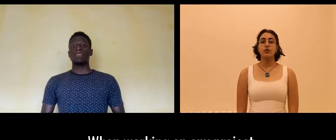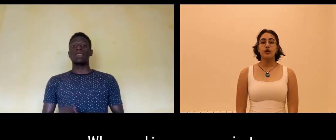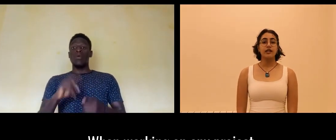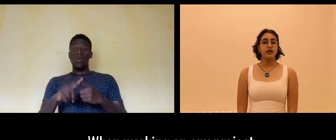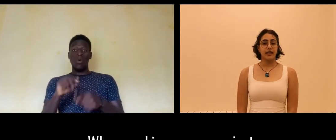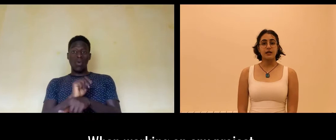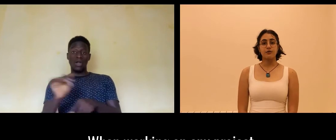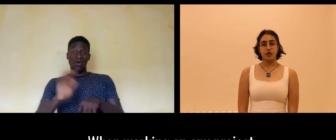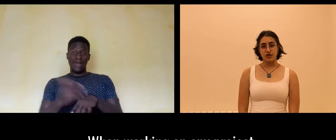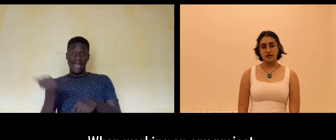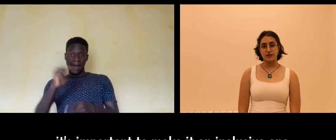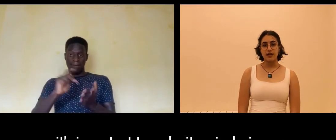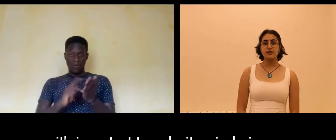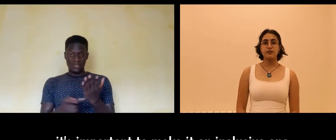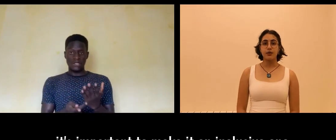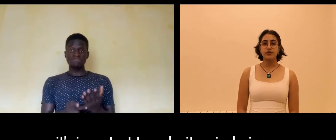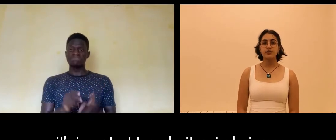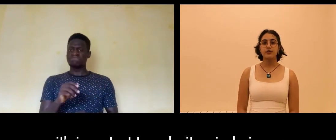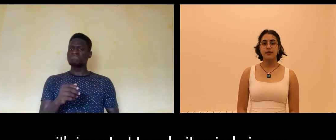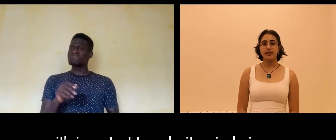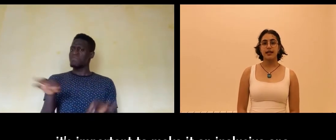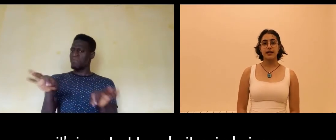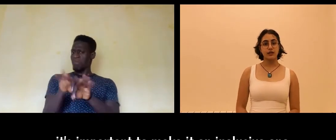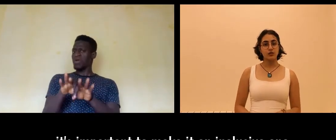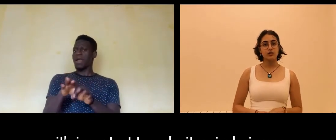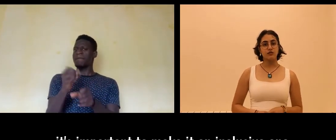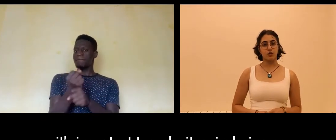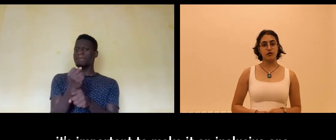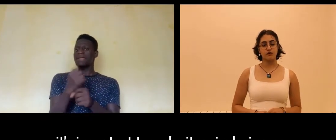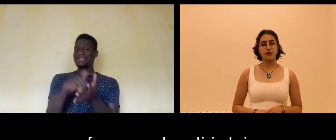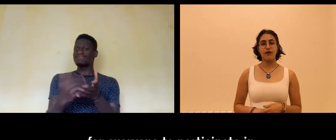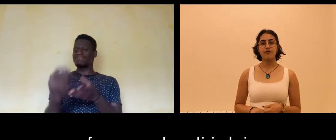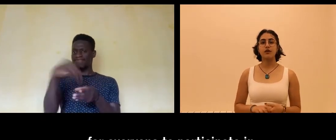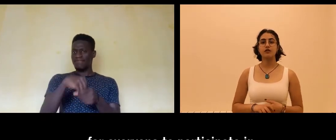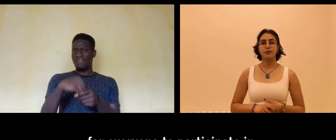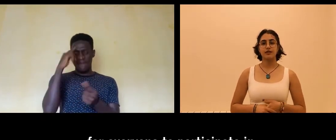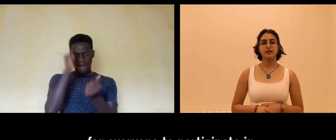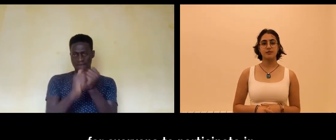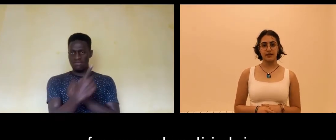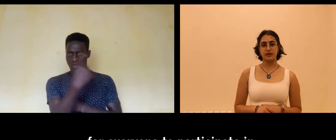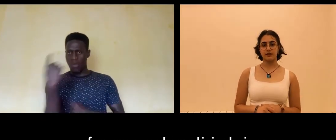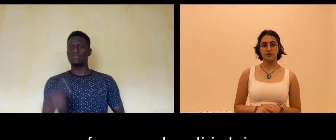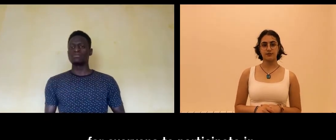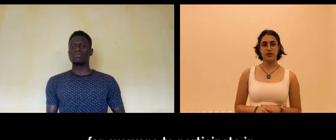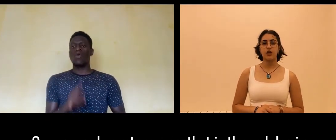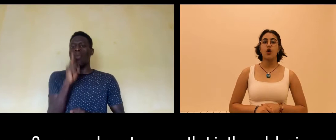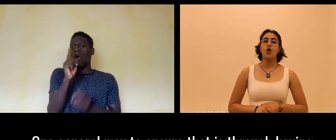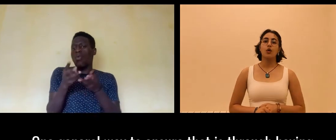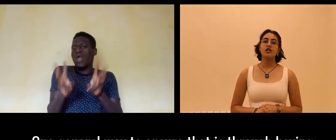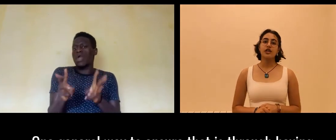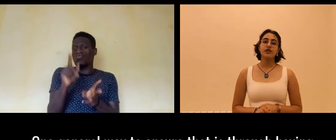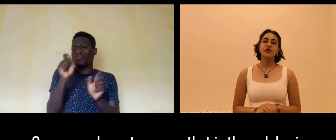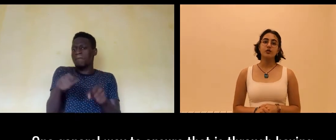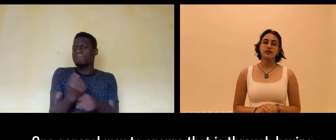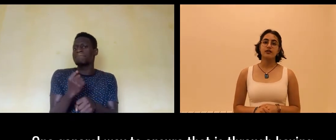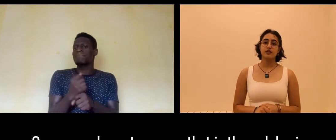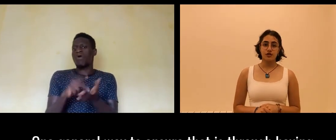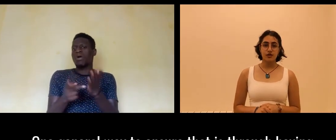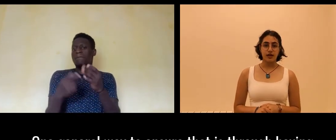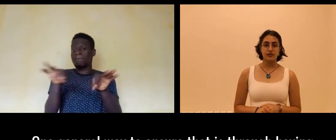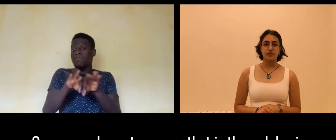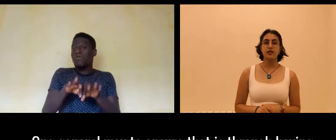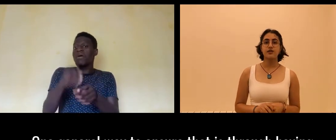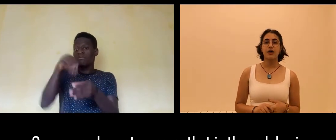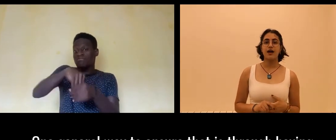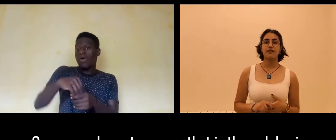When working on any project, it's important to make it an inclusive one for everyone to participate in. One general way to